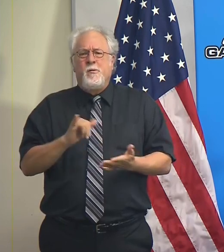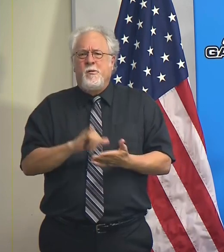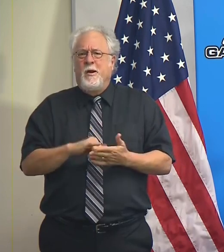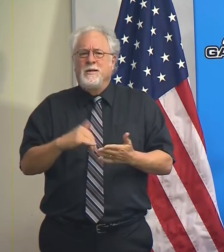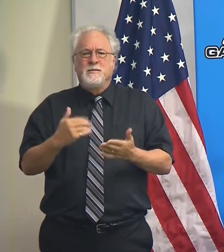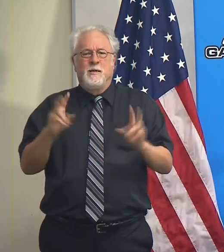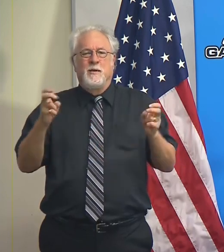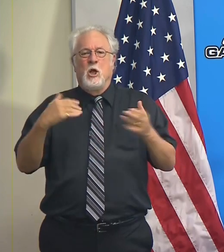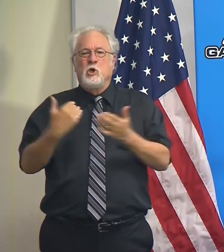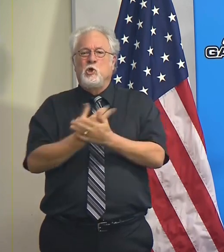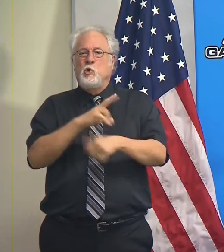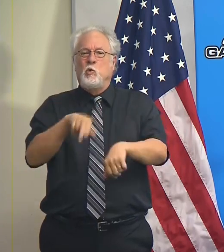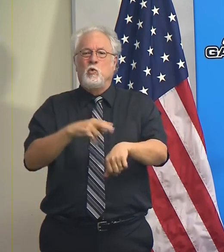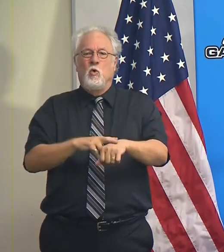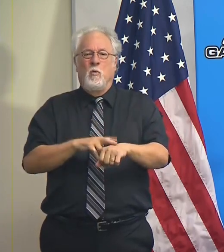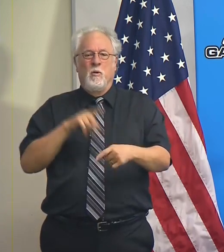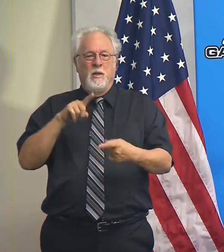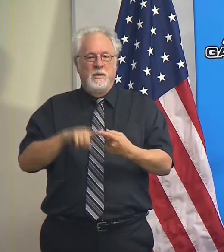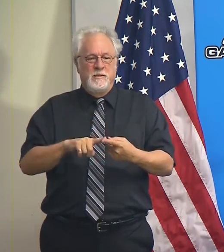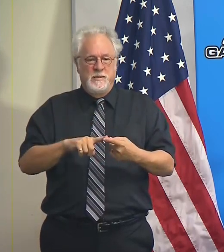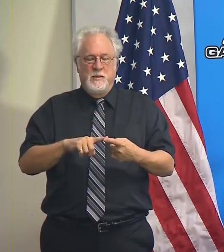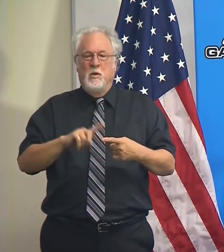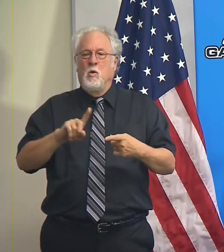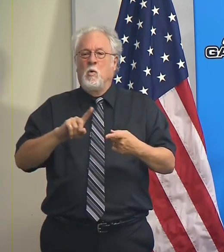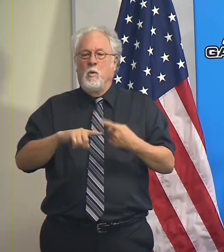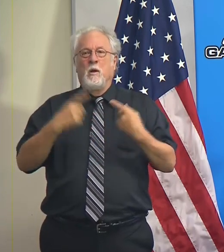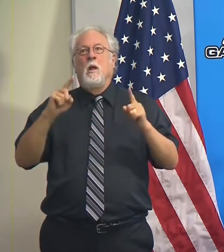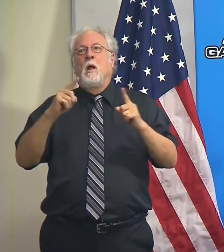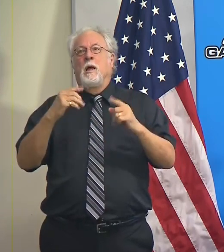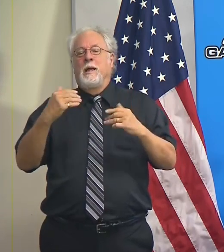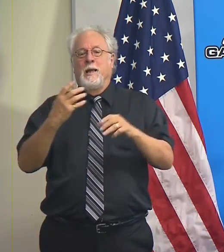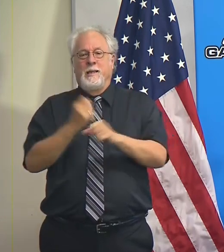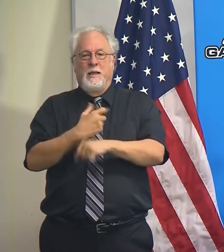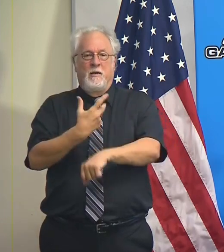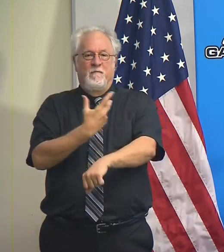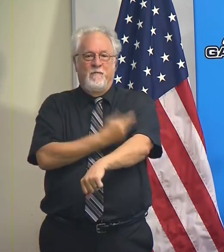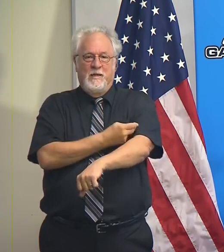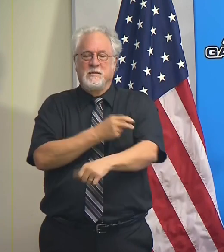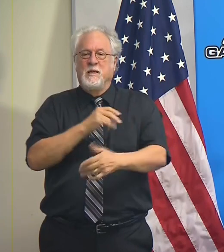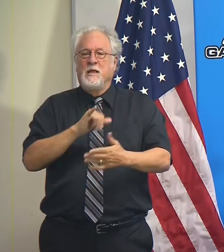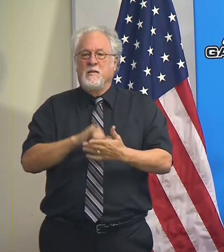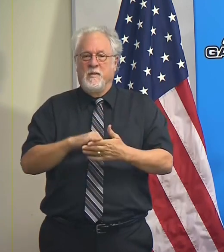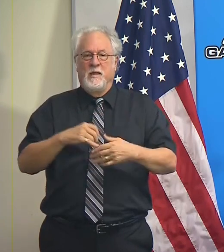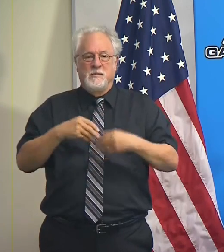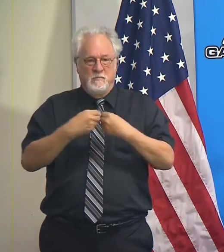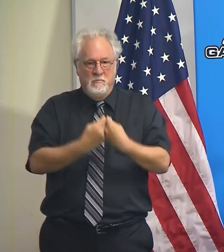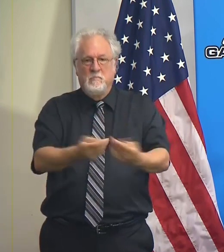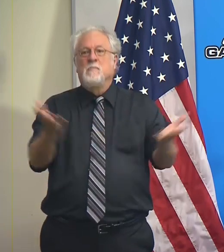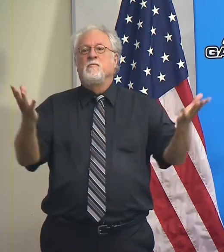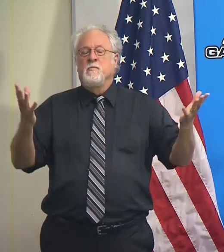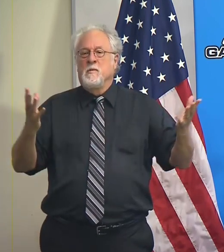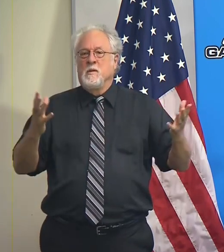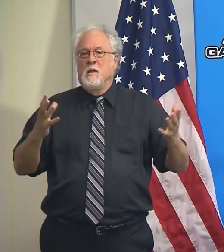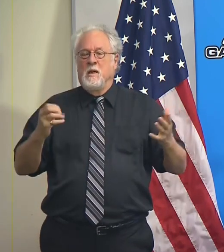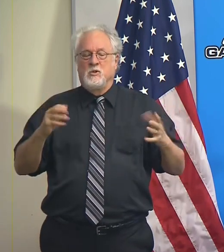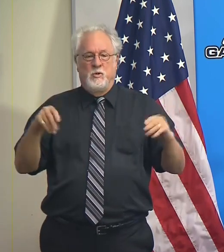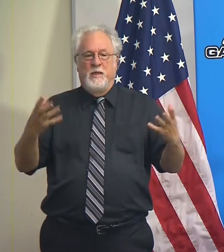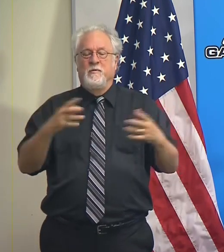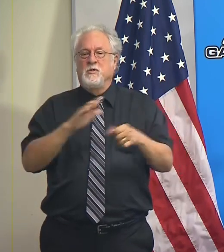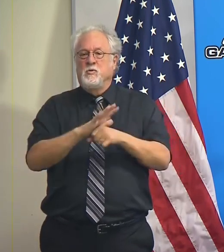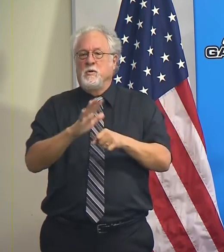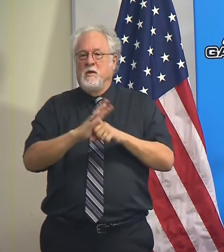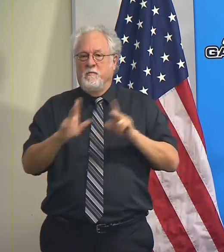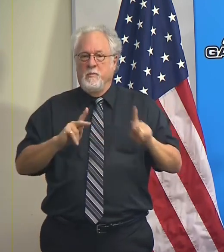of the new normal until such time as there is a vaccine that is mass produced and administered in enough people